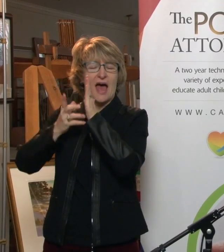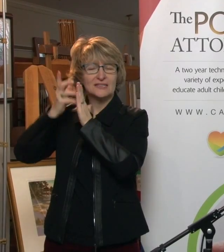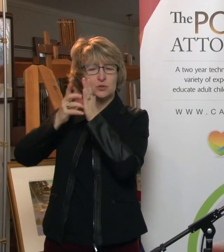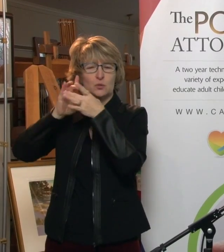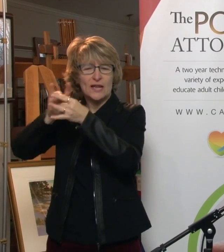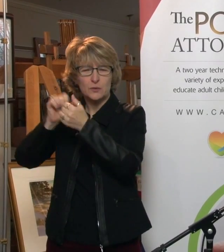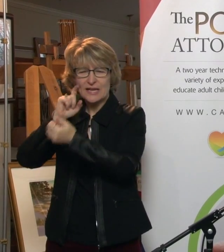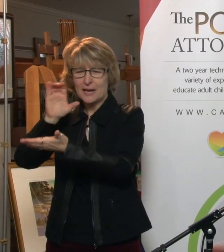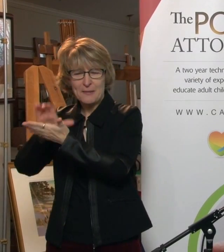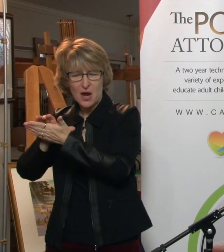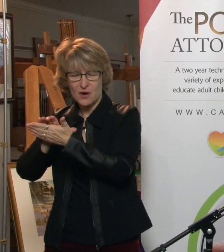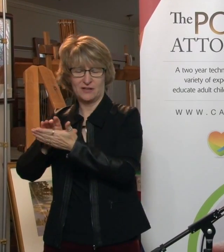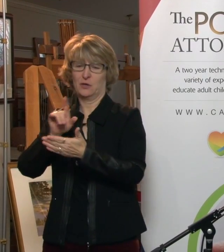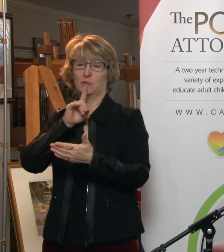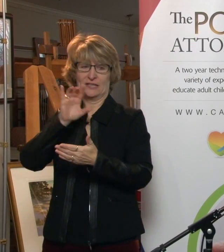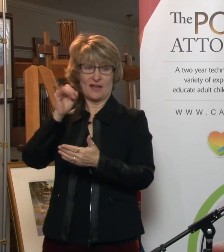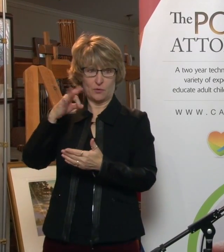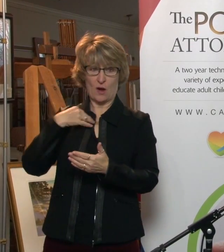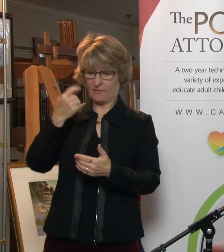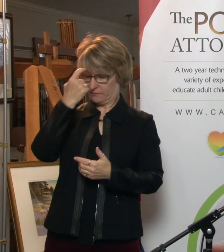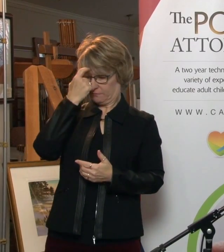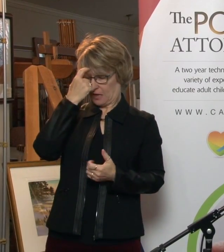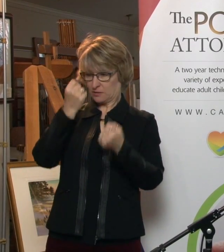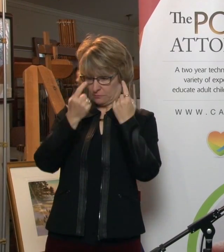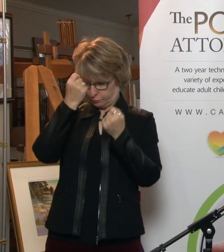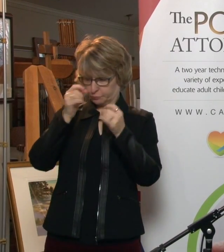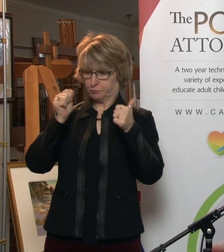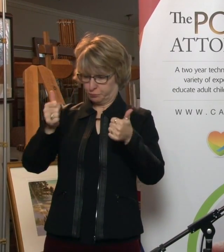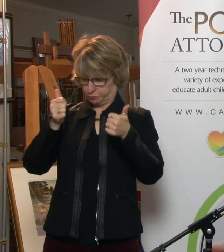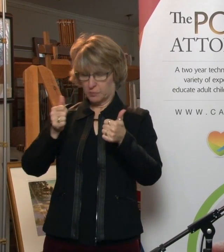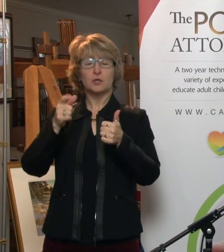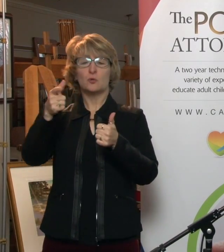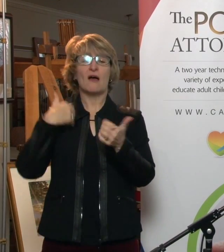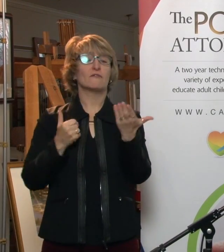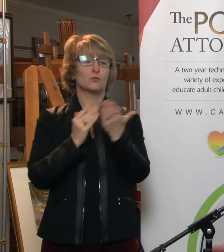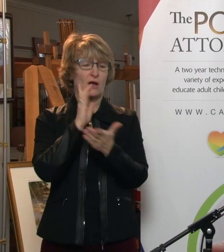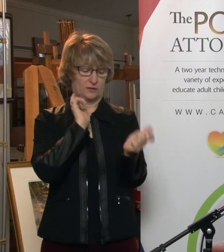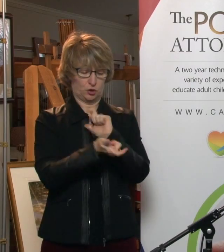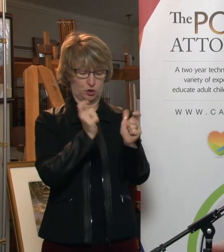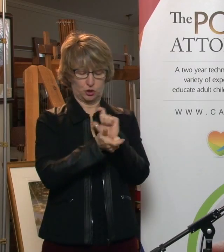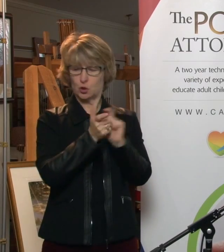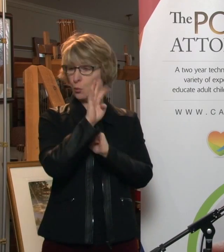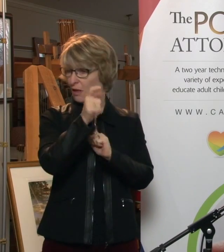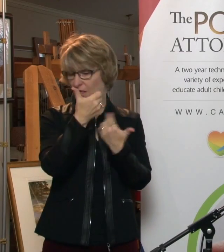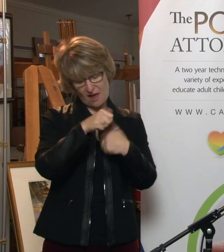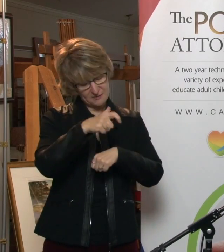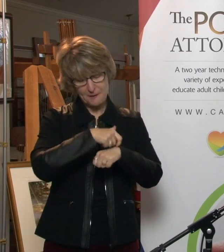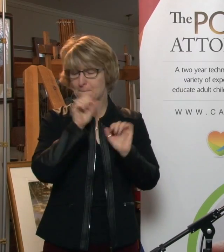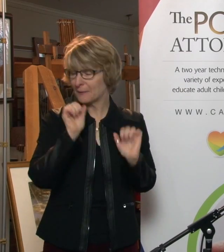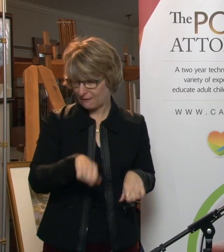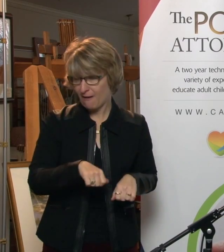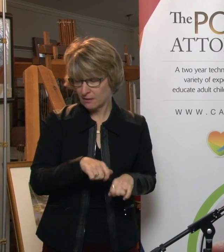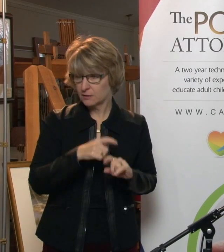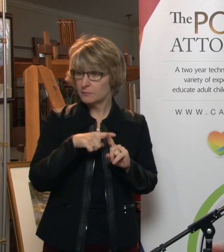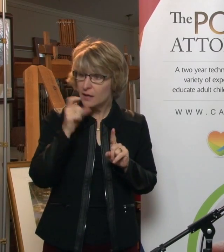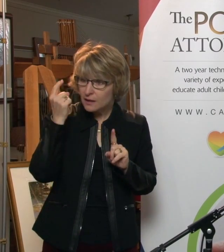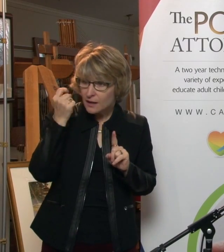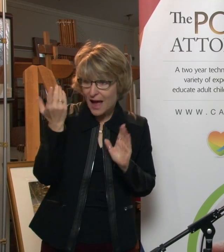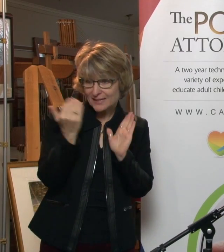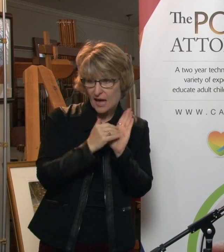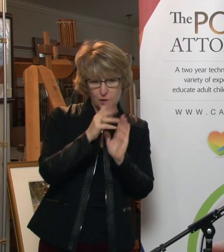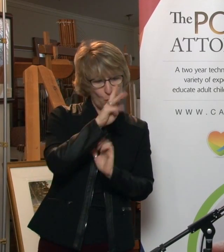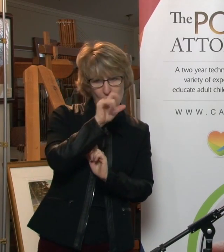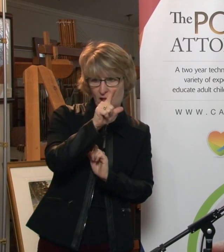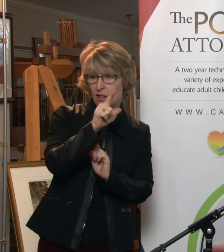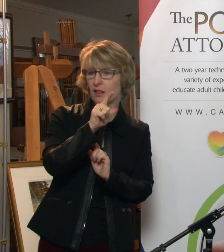long as you still have that capacity, you are able to change your will whenever you want. And the reason, and so power, but your will, again, not